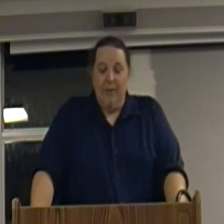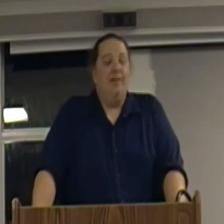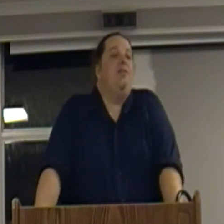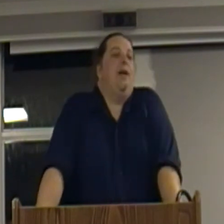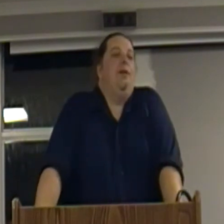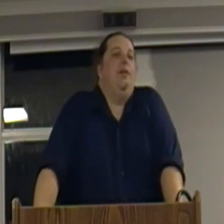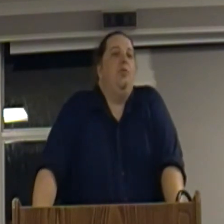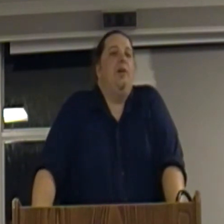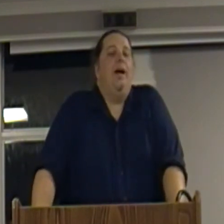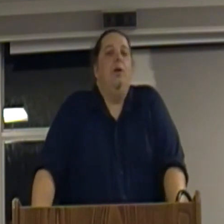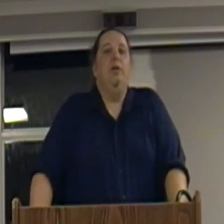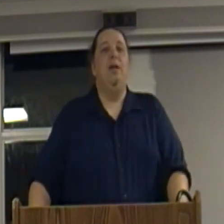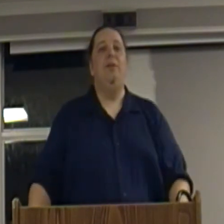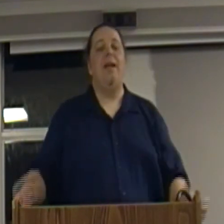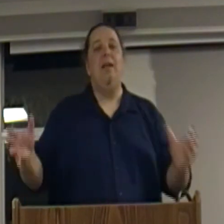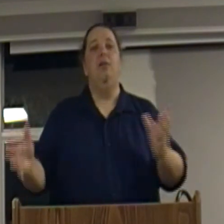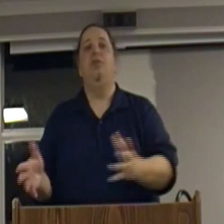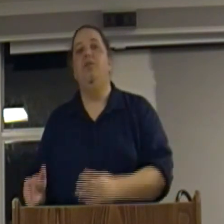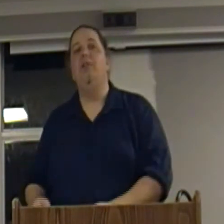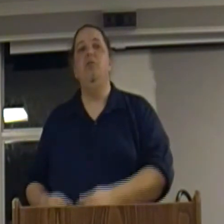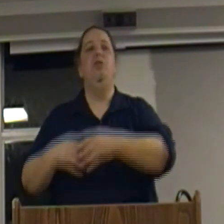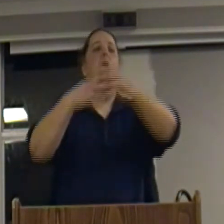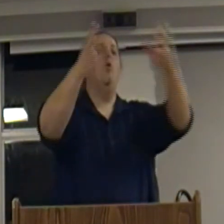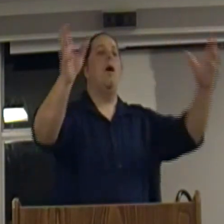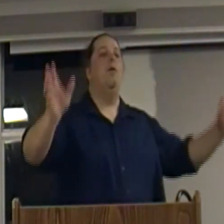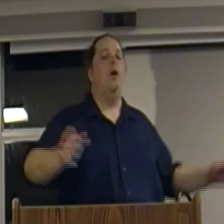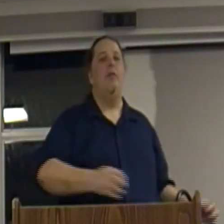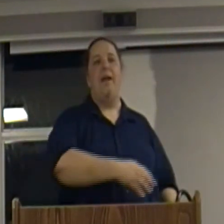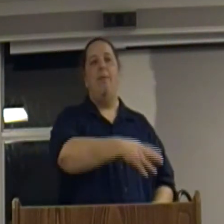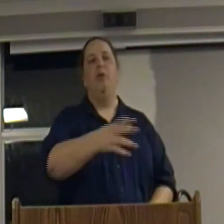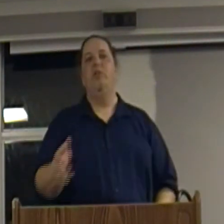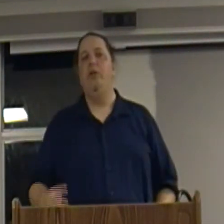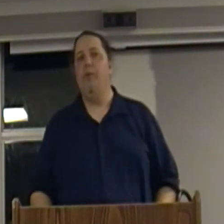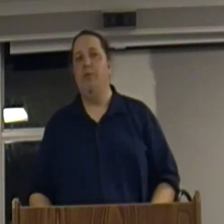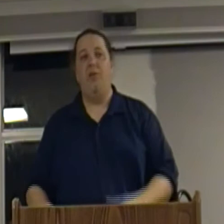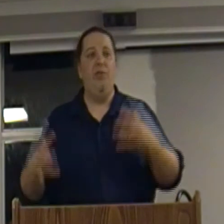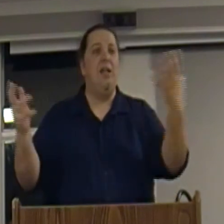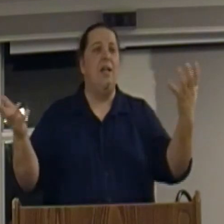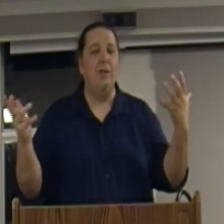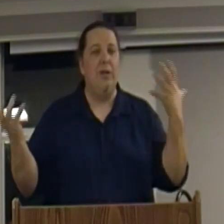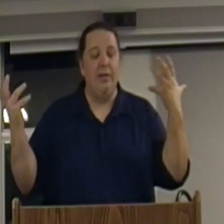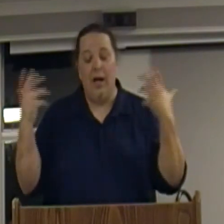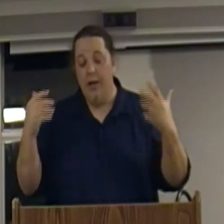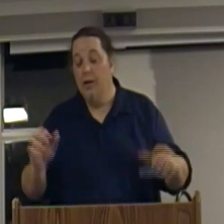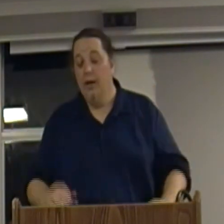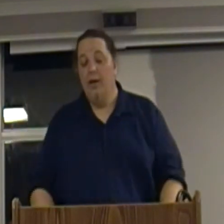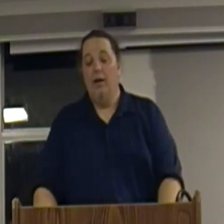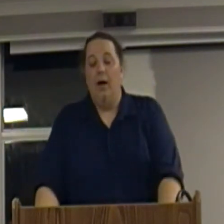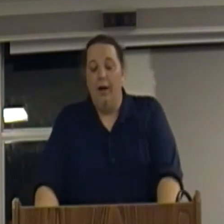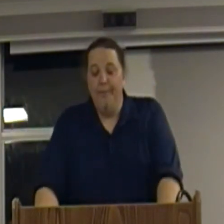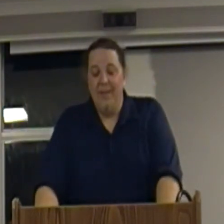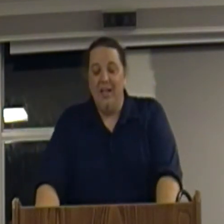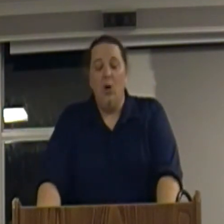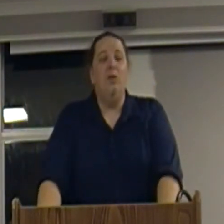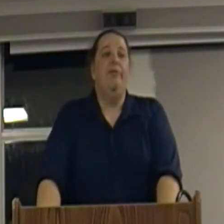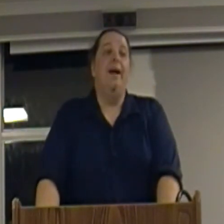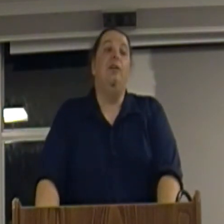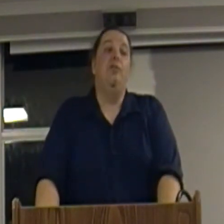But this guy, and this was a guy who would take his success and would go around all the capitals of Europe and say, see, it can be done and he only finally